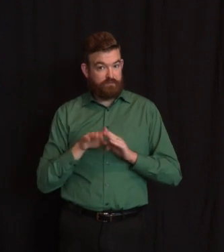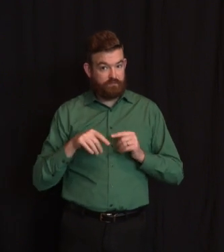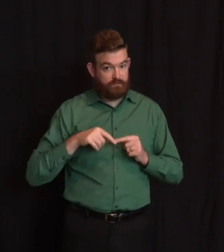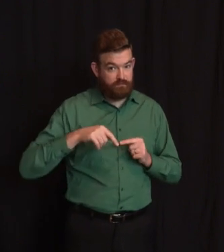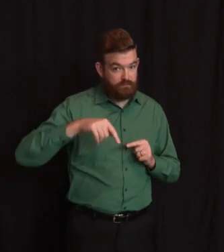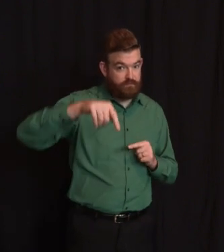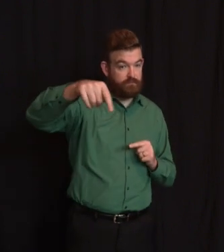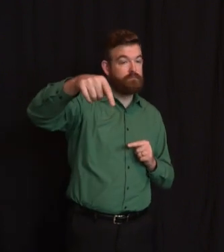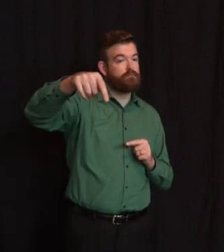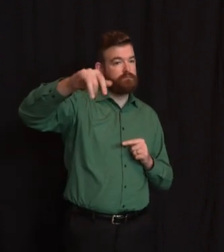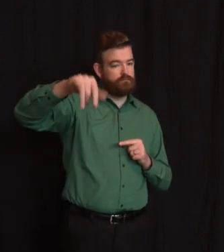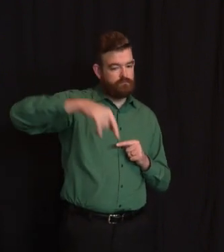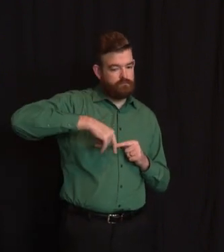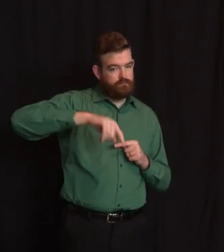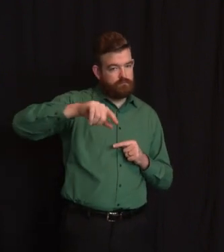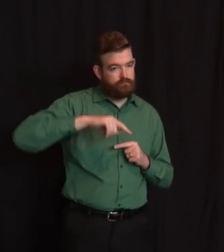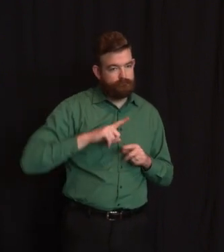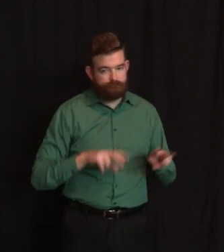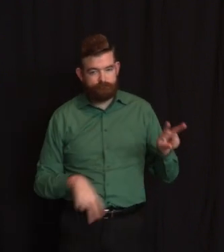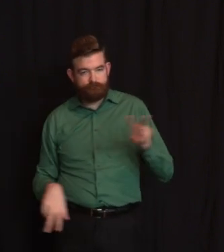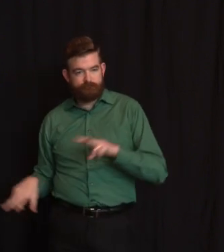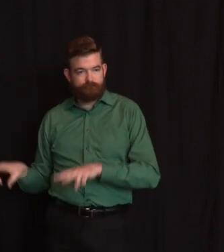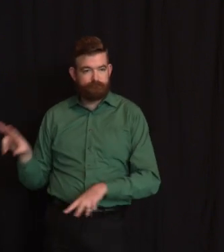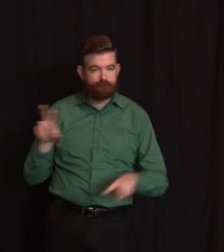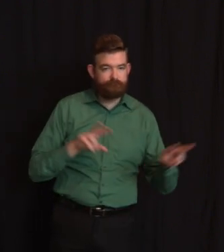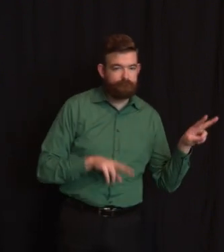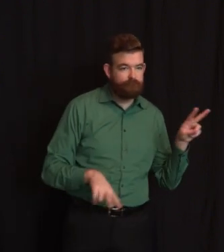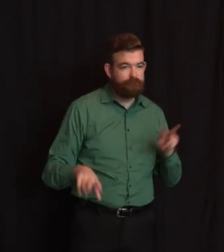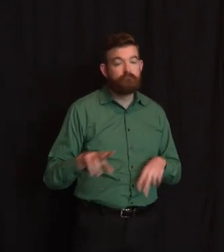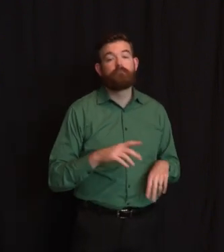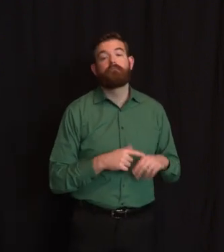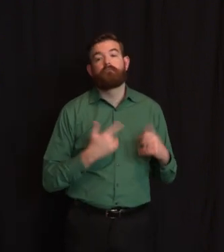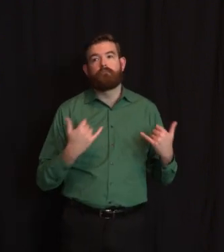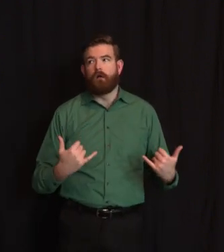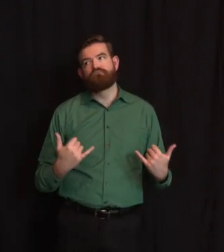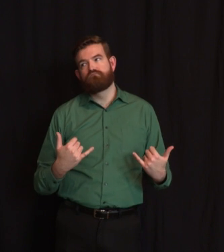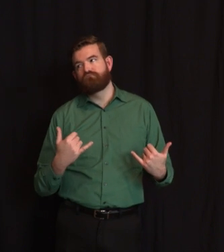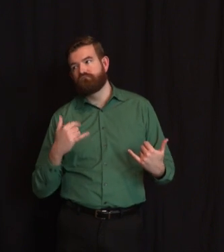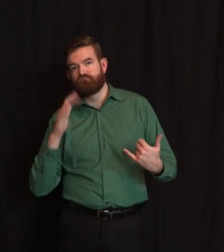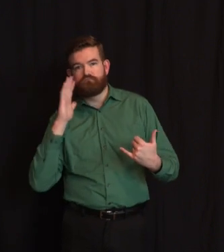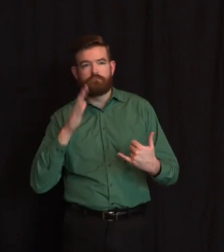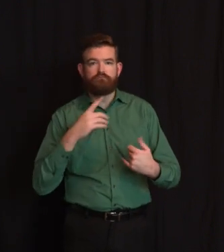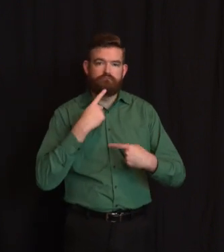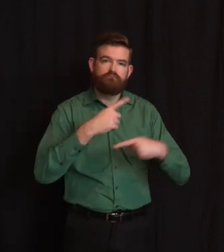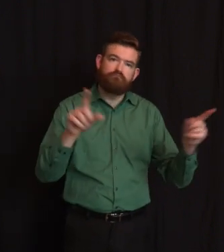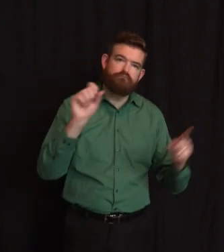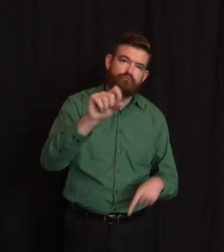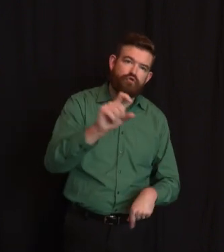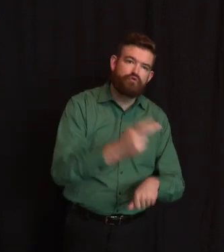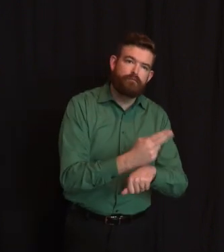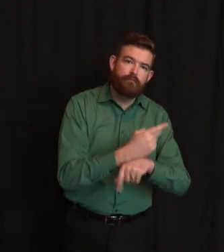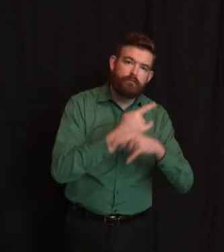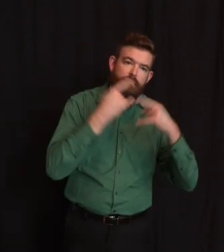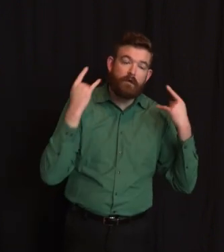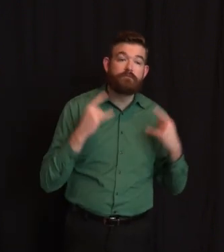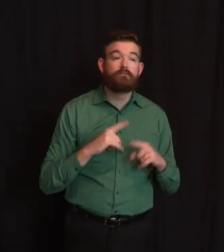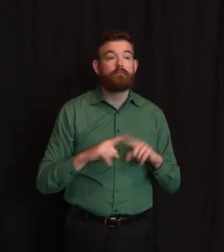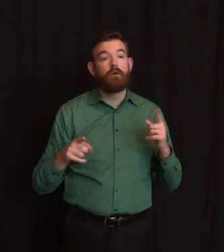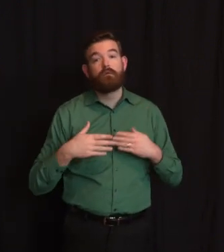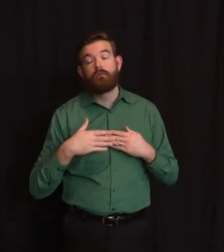schools are remote learning at least, at least until May 15. I want to repeat that. We've not made the decision that we're going back